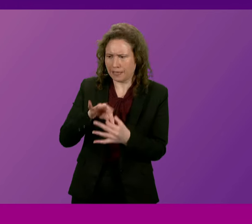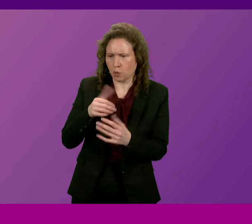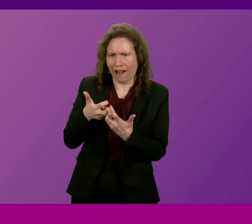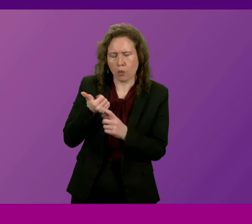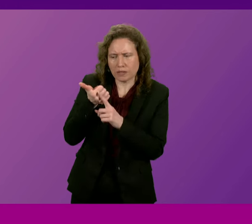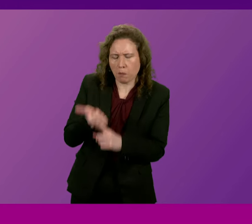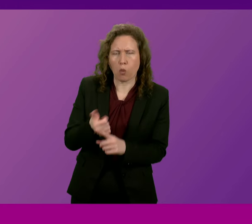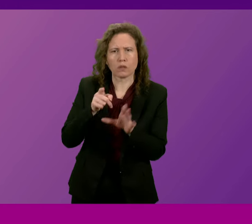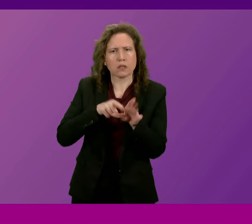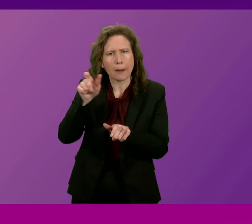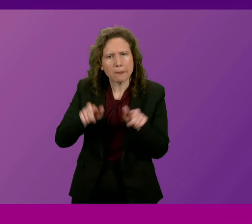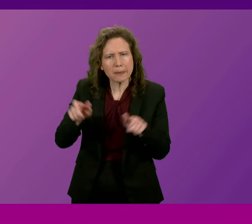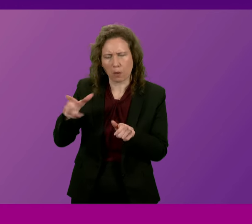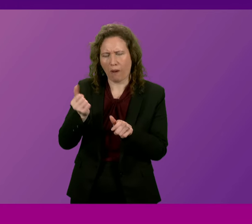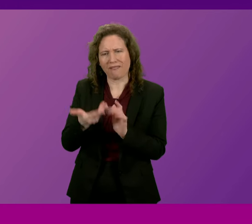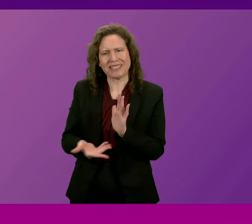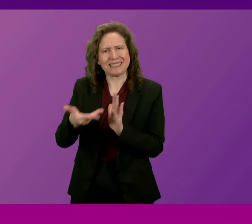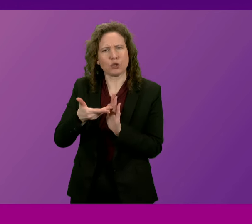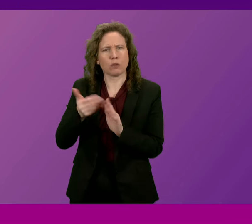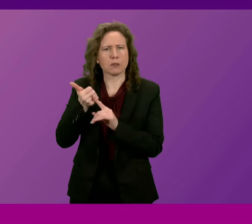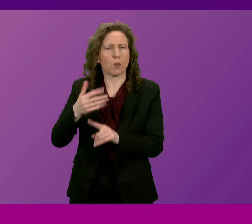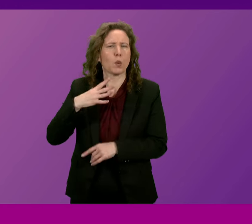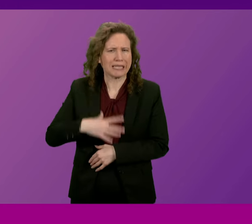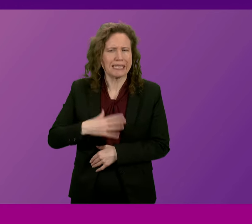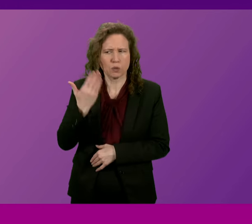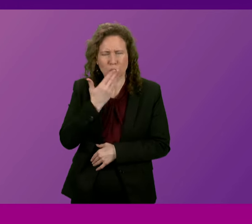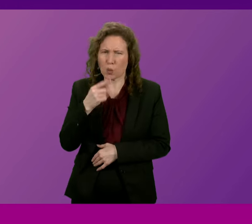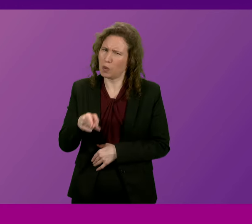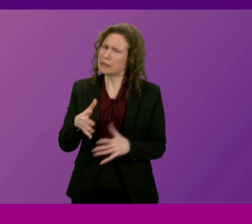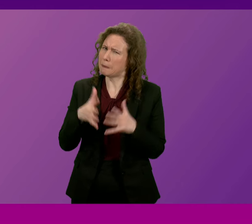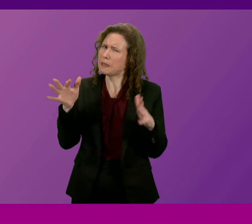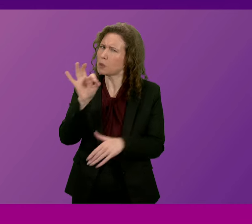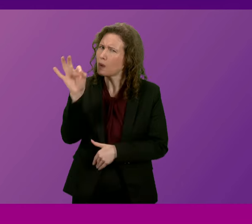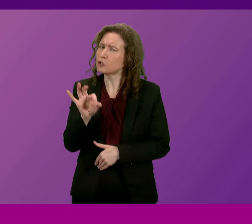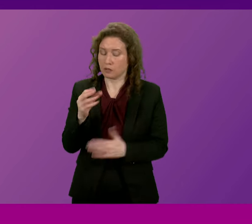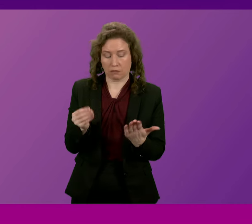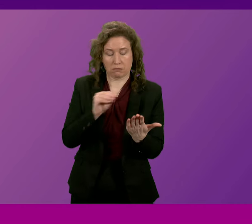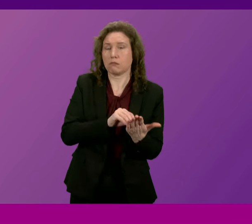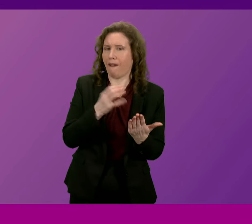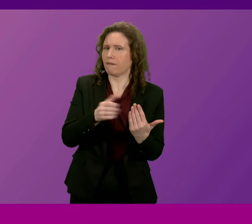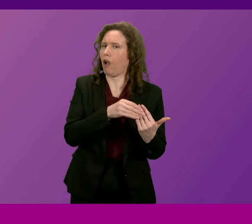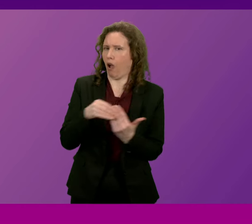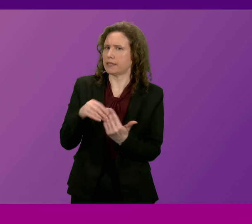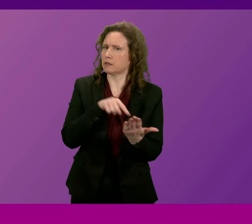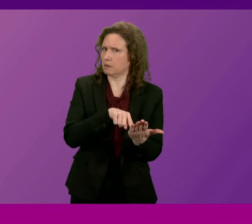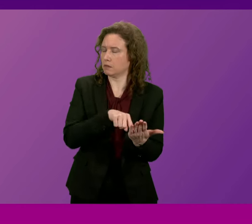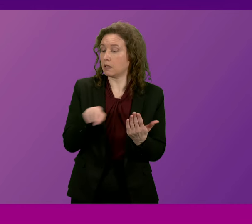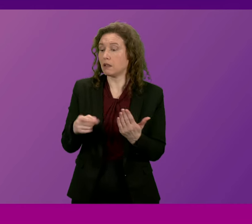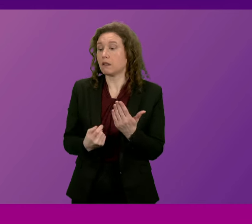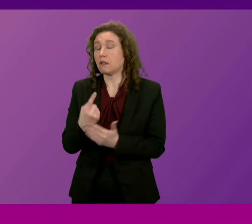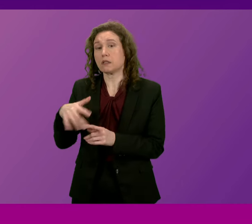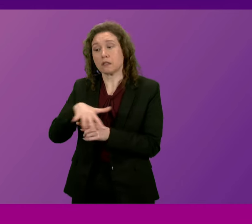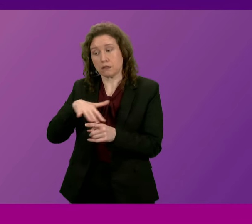to young people with additional support needs in their schools is very clearly set out in guidance. The circumstances